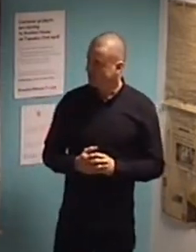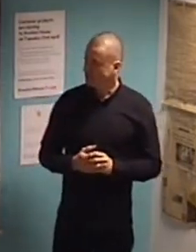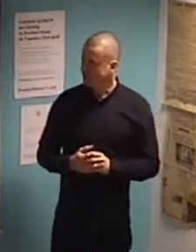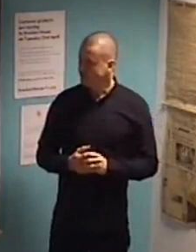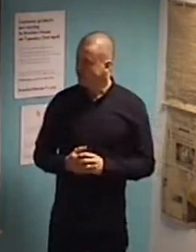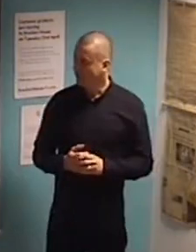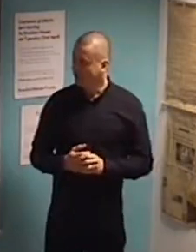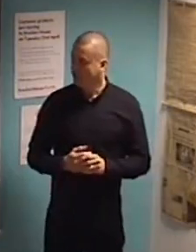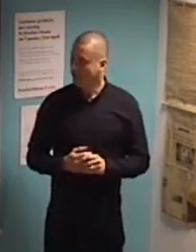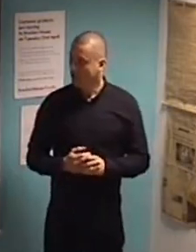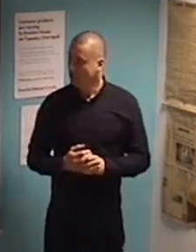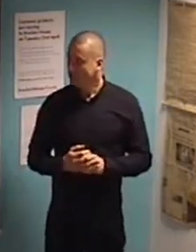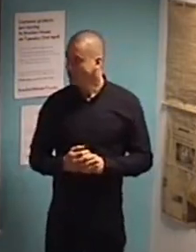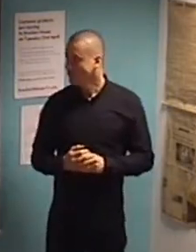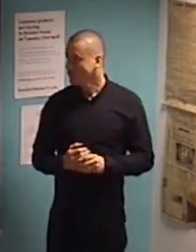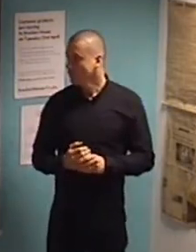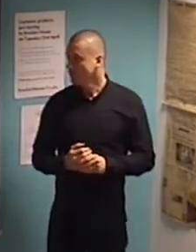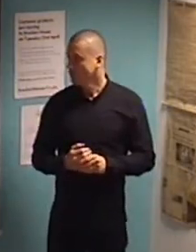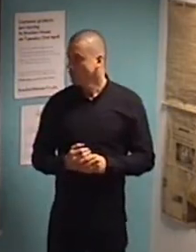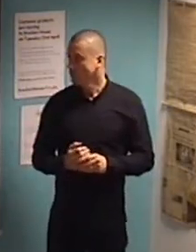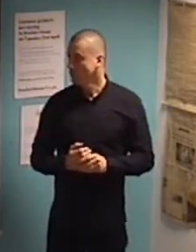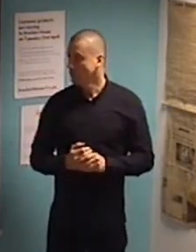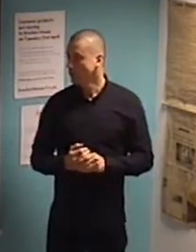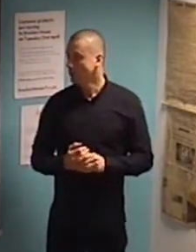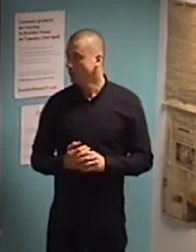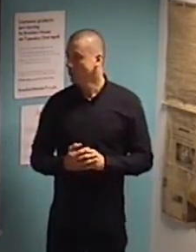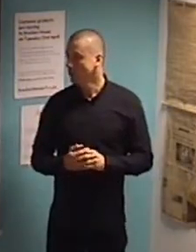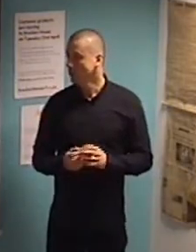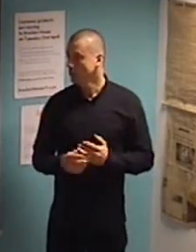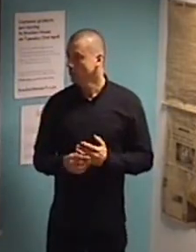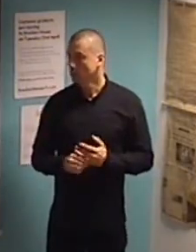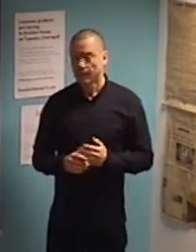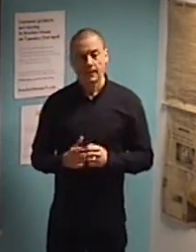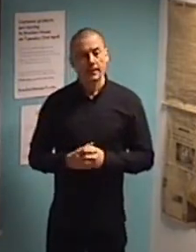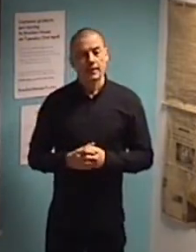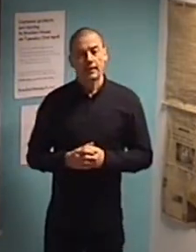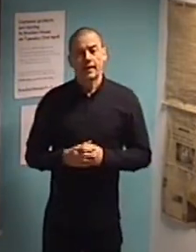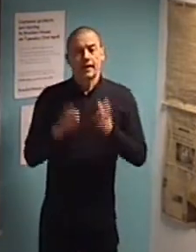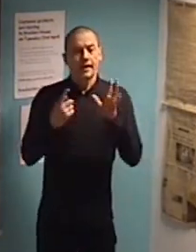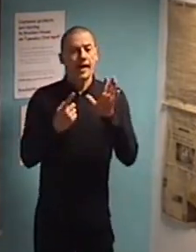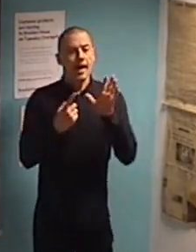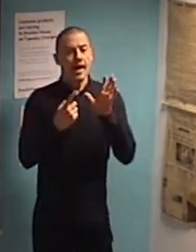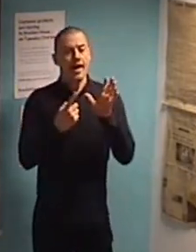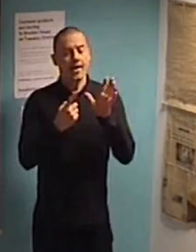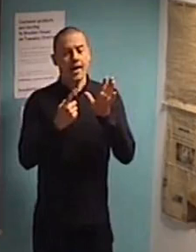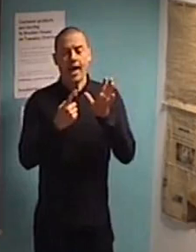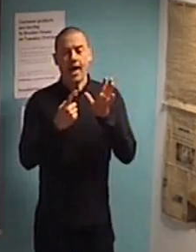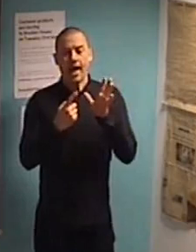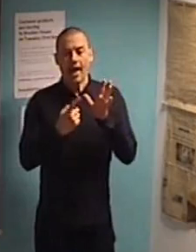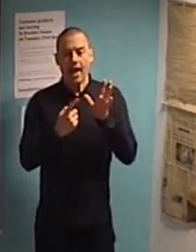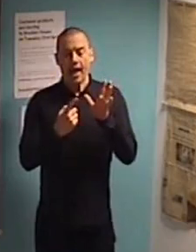So, before I talk about AI, I think I want to quickly talk about, for example, from